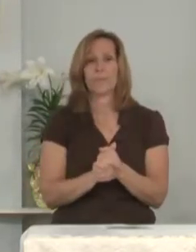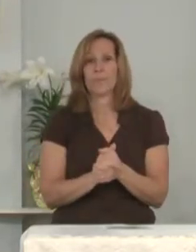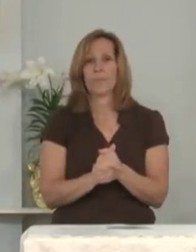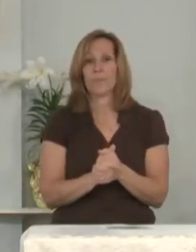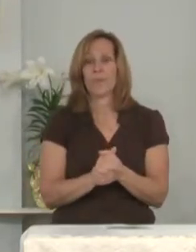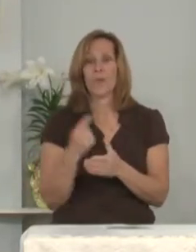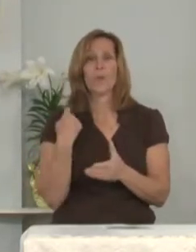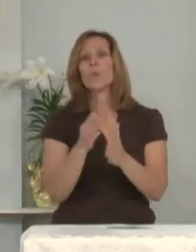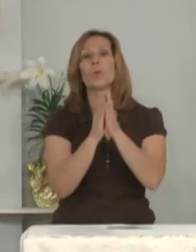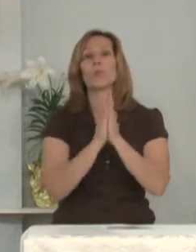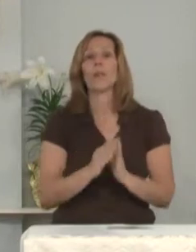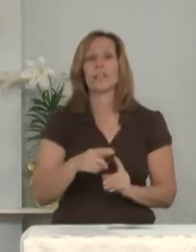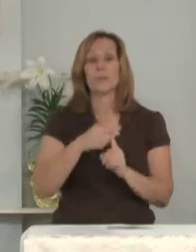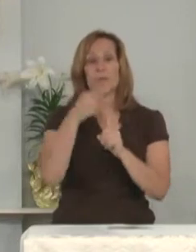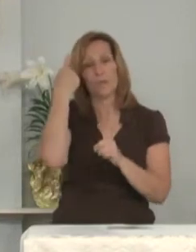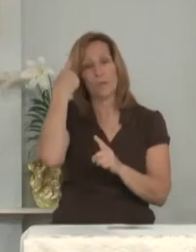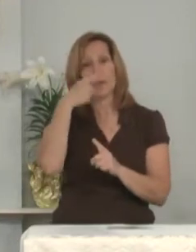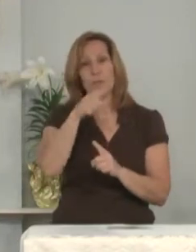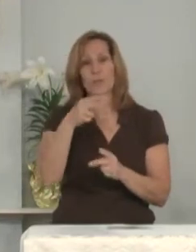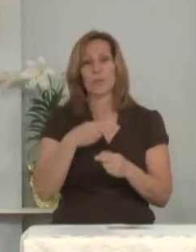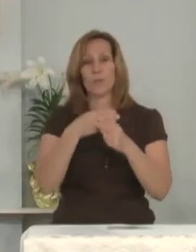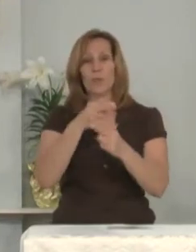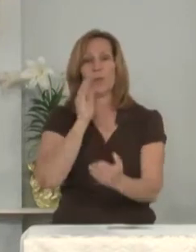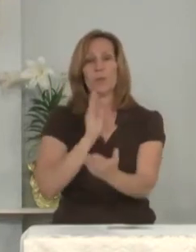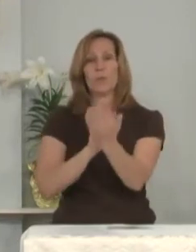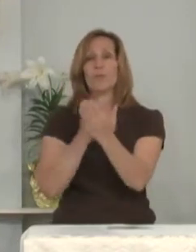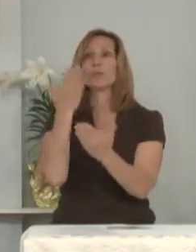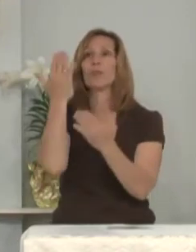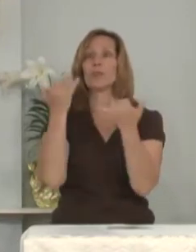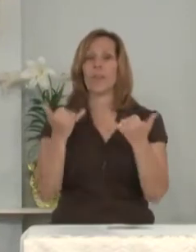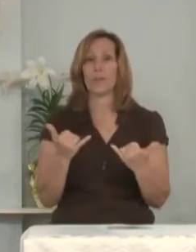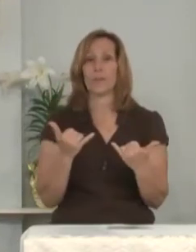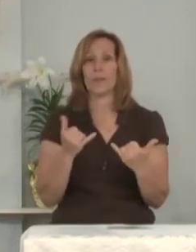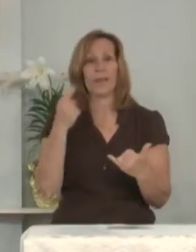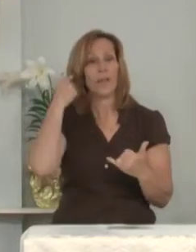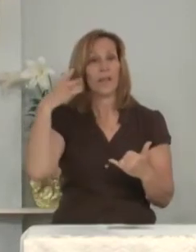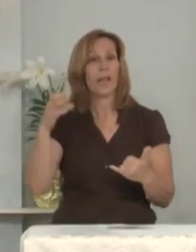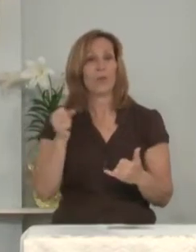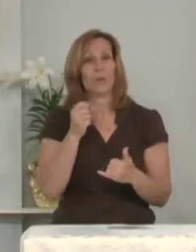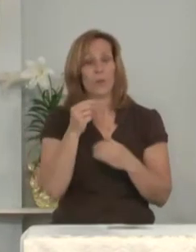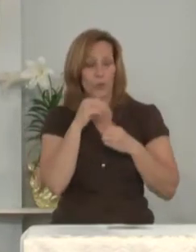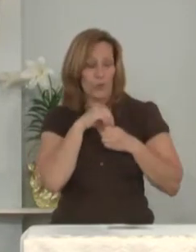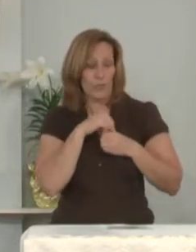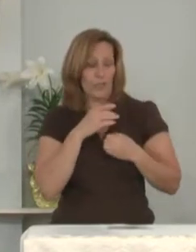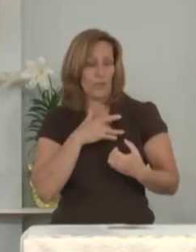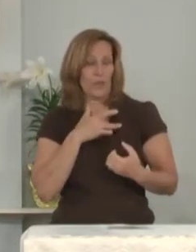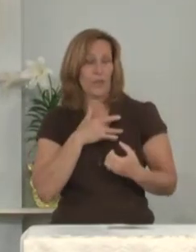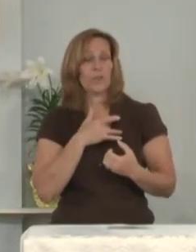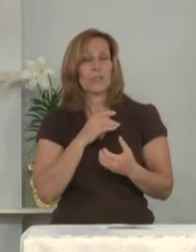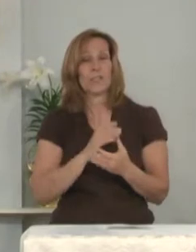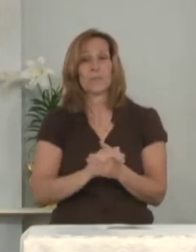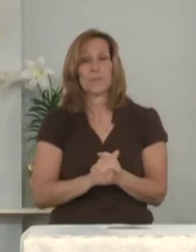We pray especially for those we name before you now, aloud, or in our hearts.